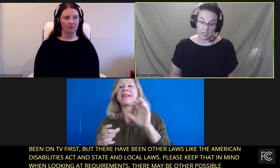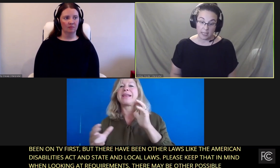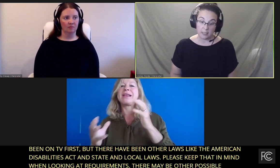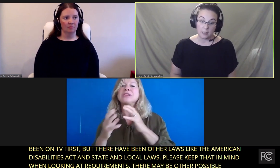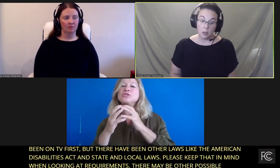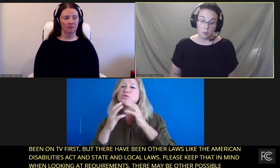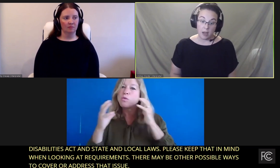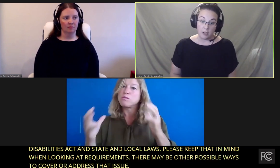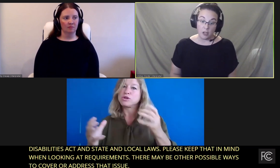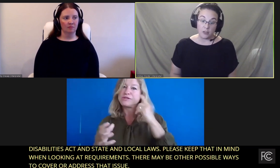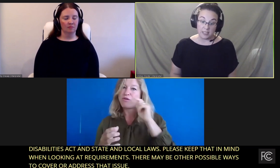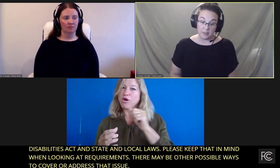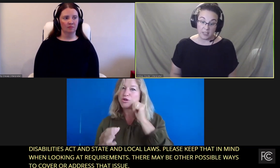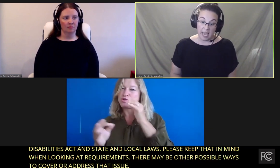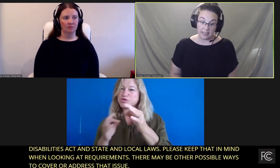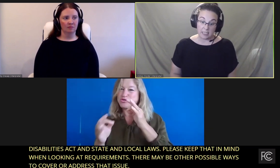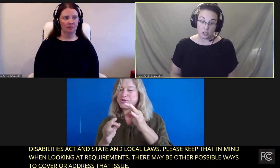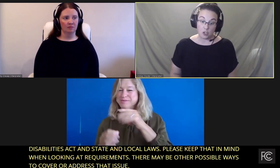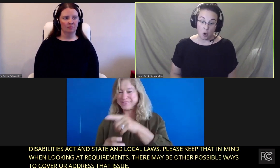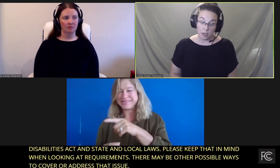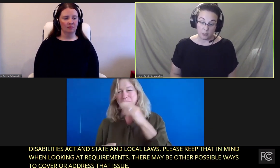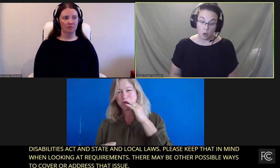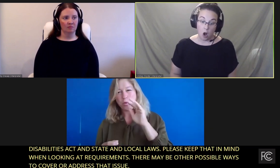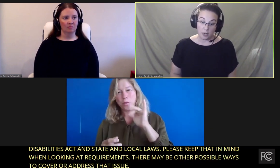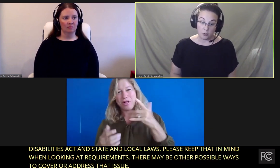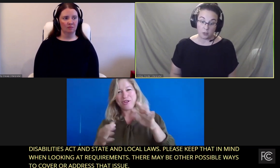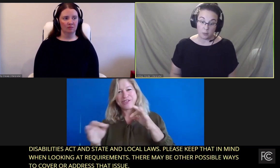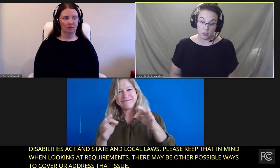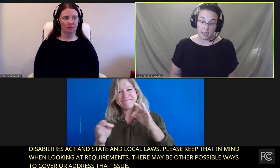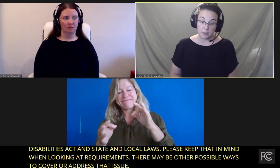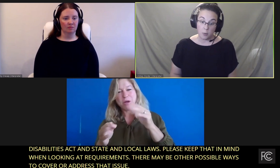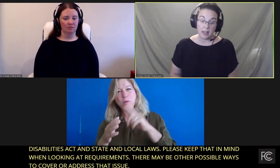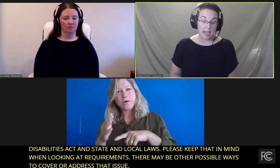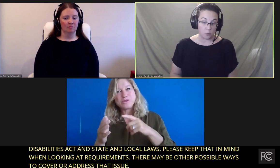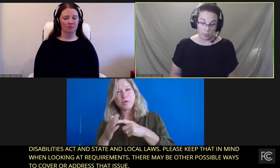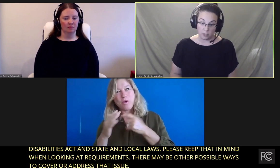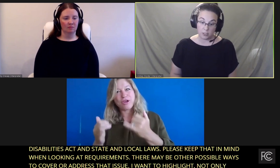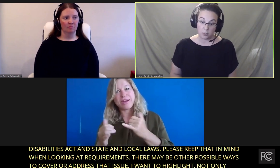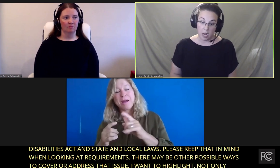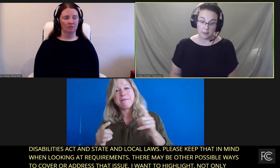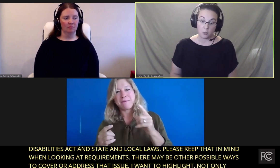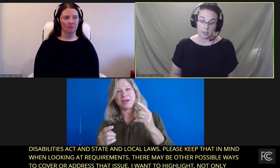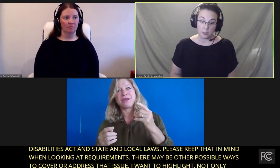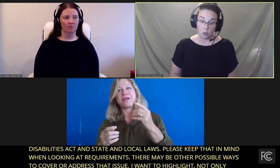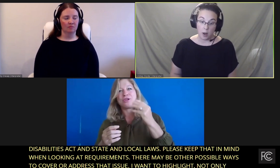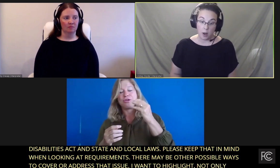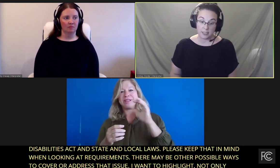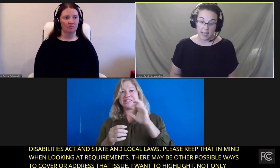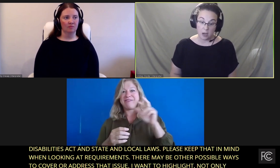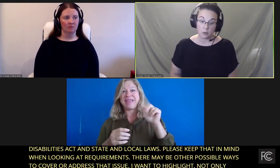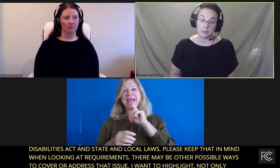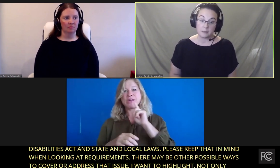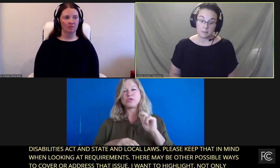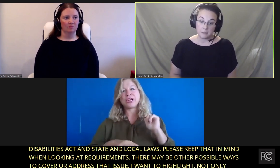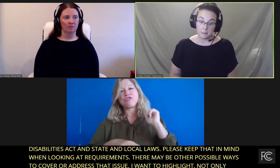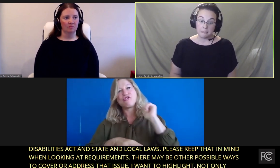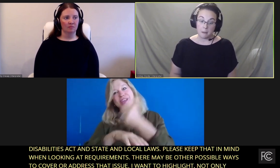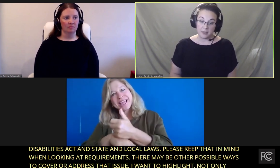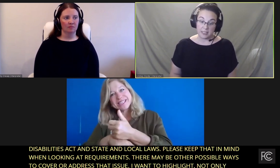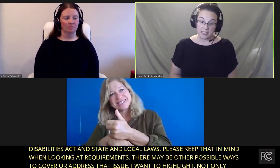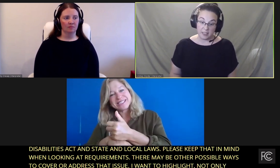for captioning, but the CVAA does so much for audio description as well, as Will described what is required now.